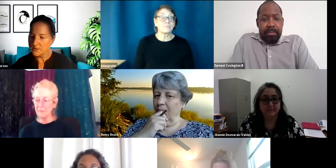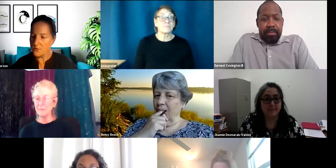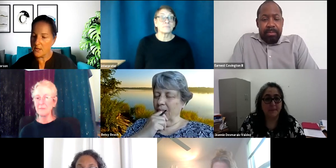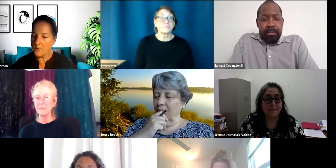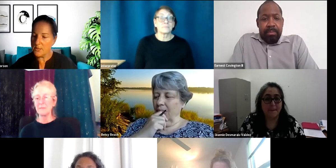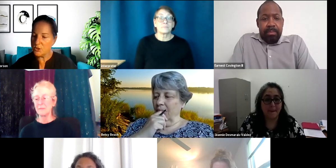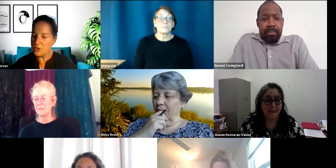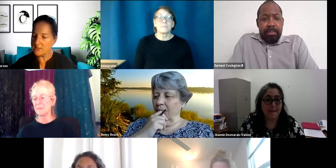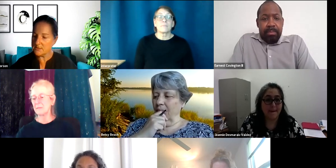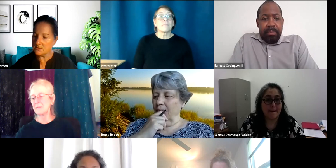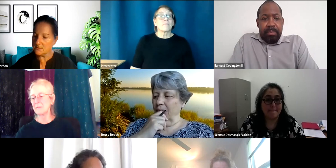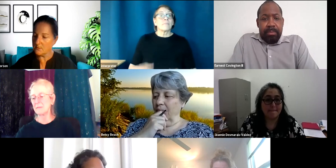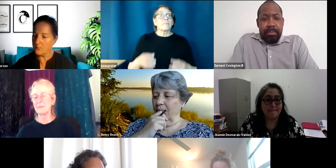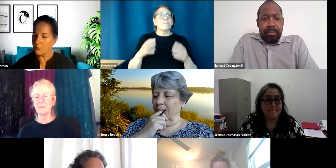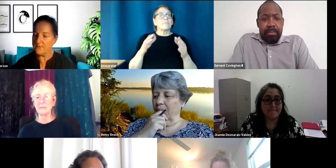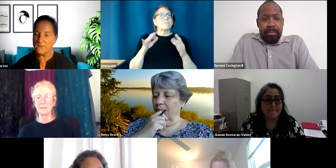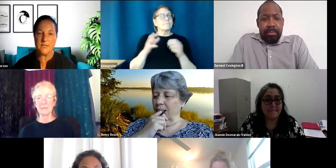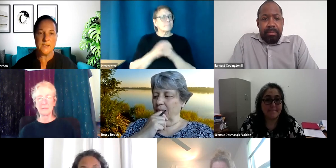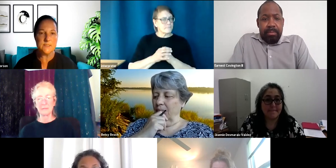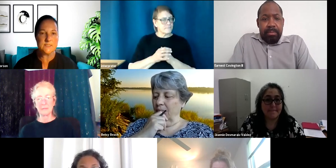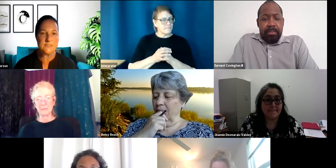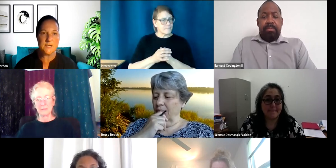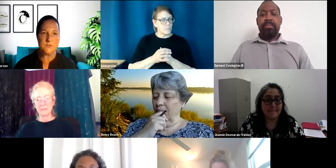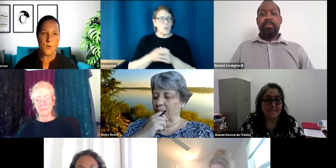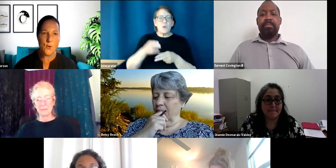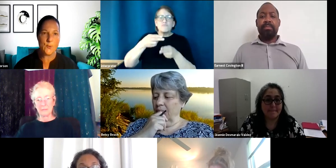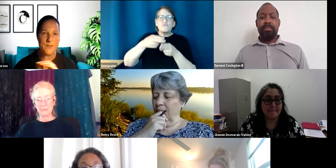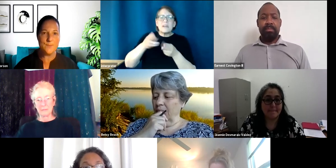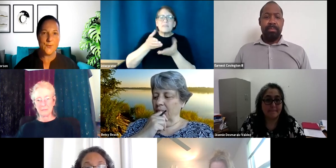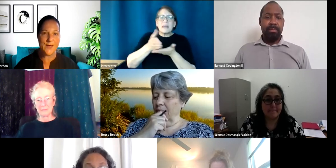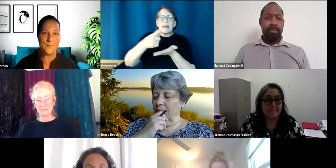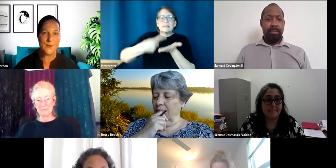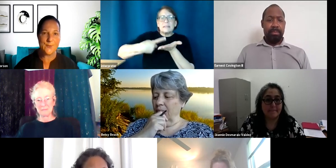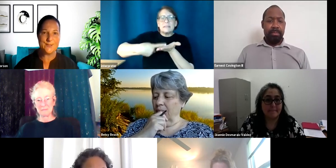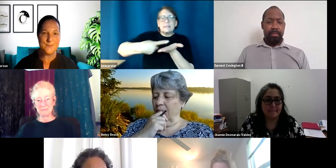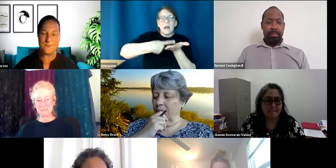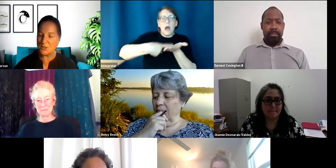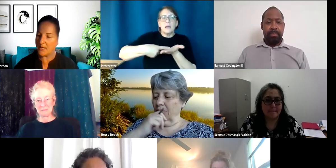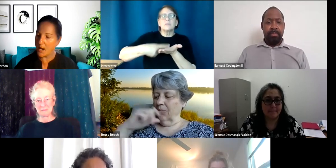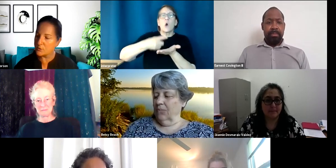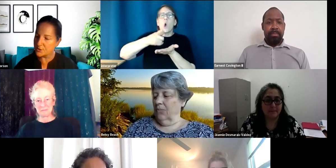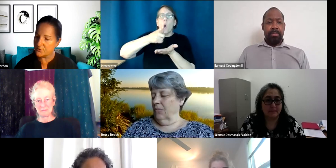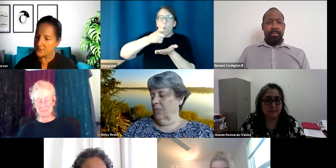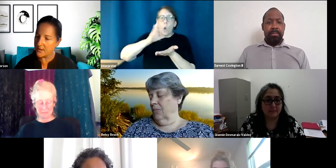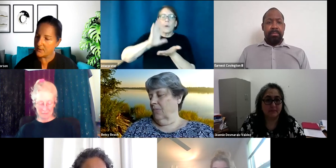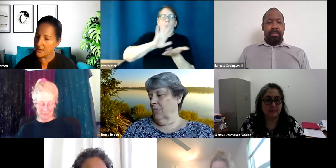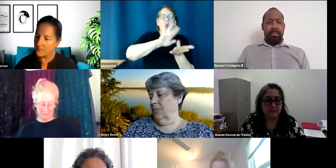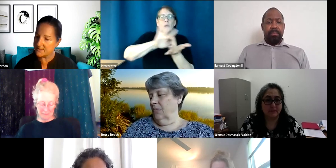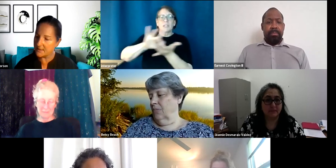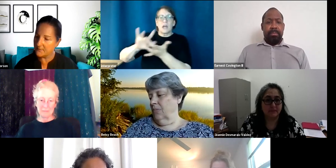So can we just briefly discuss all the people that we're going to be reaching out to so that we don't miss